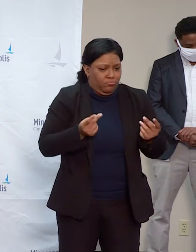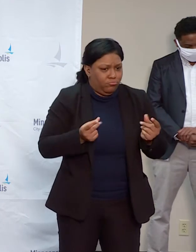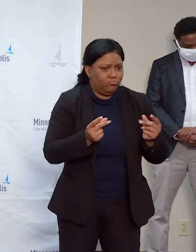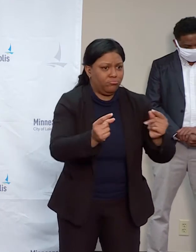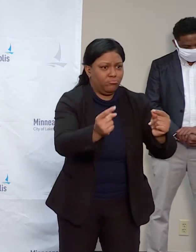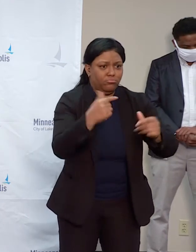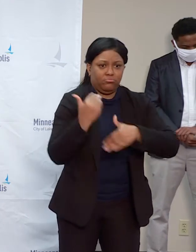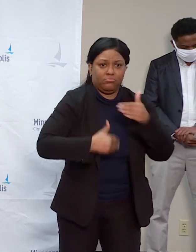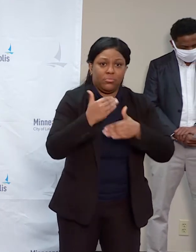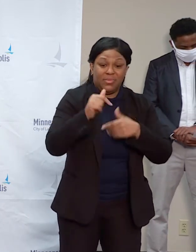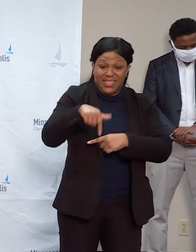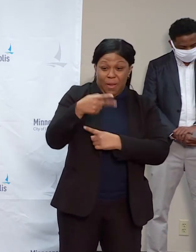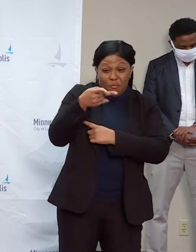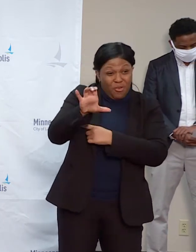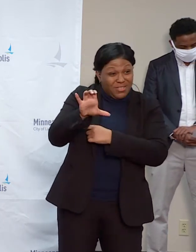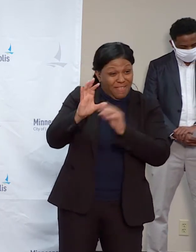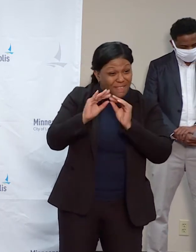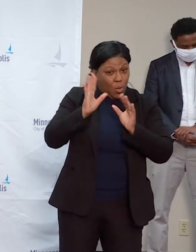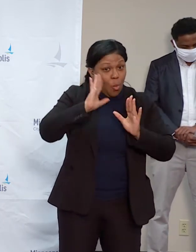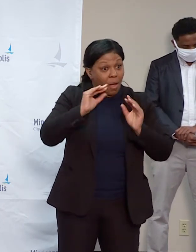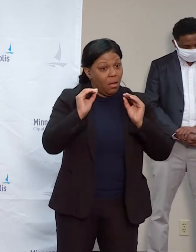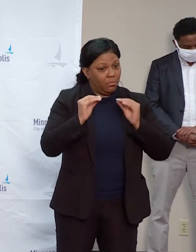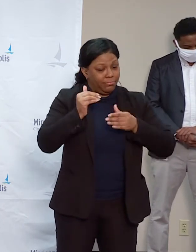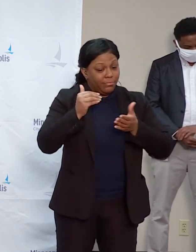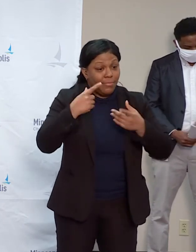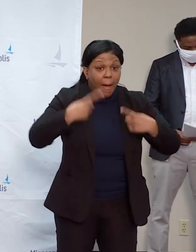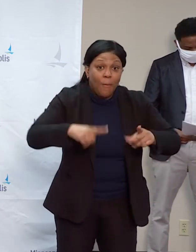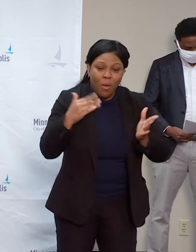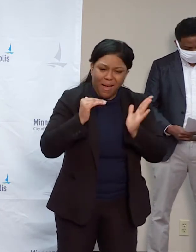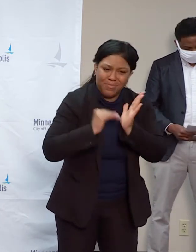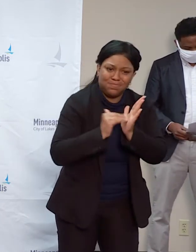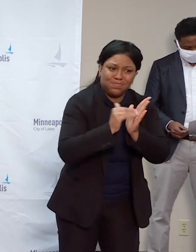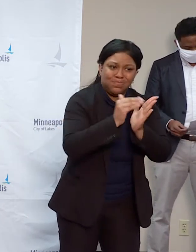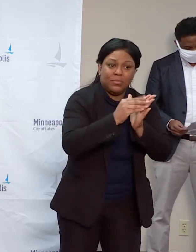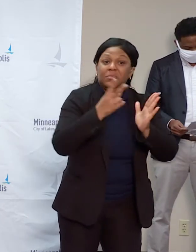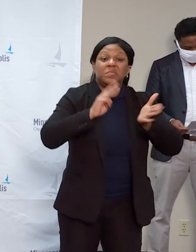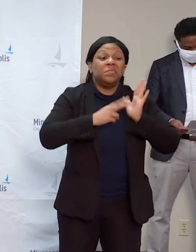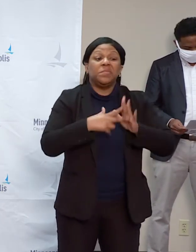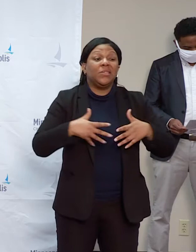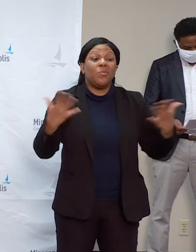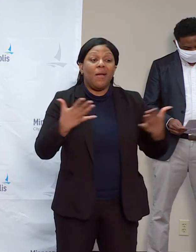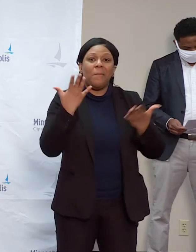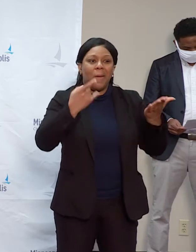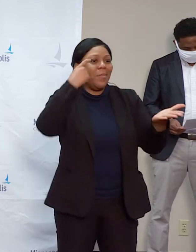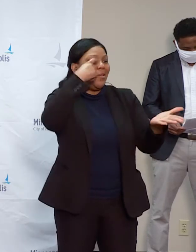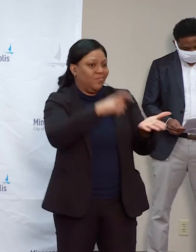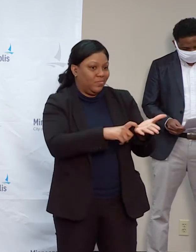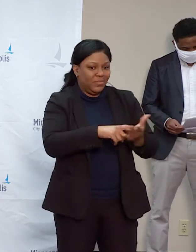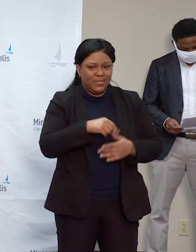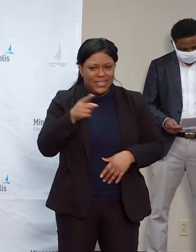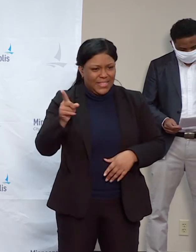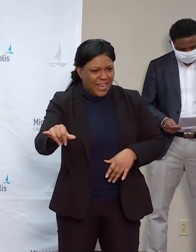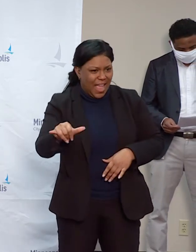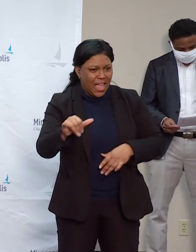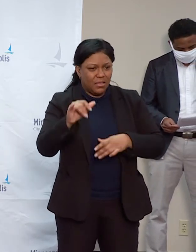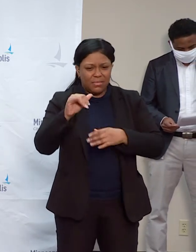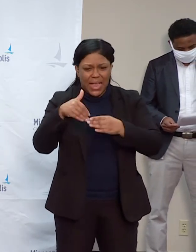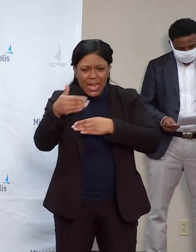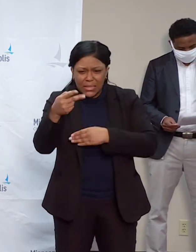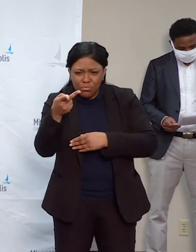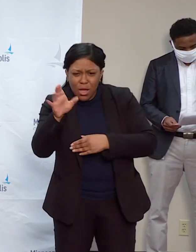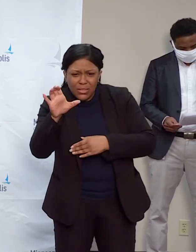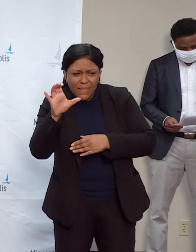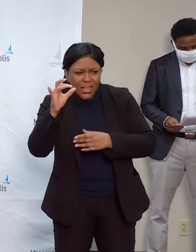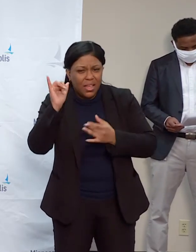it's likely that you'll receive the same information multiple times. That is intentional. Last go around, there was many disinformation